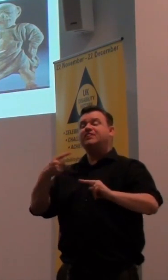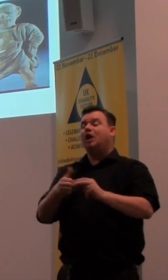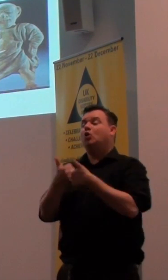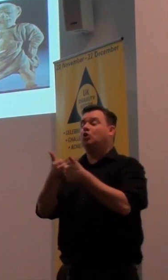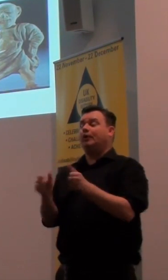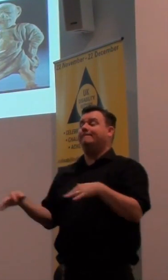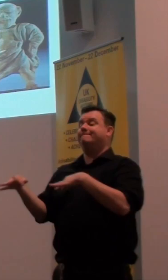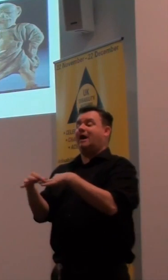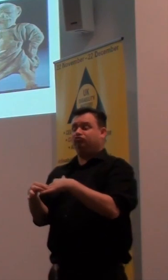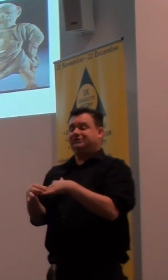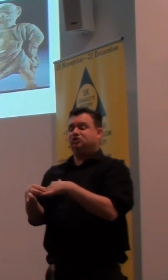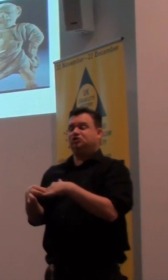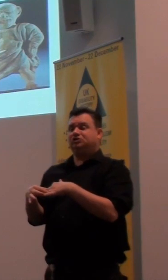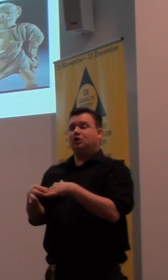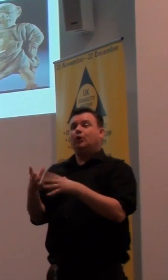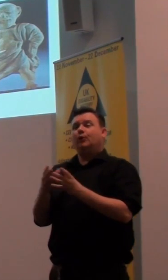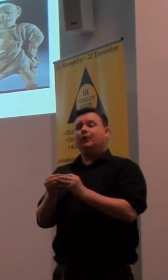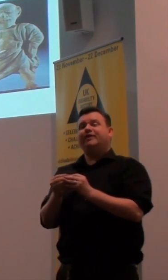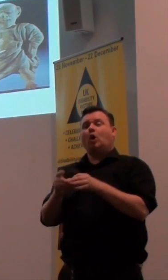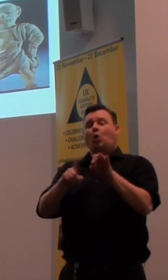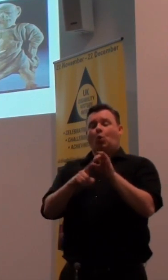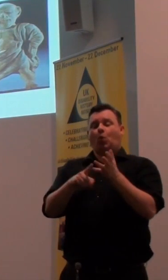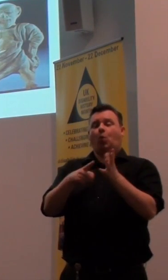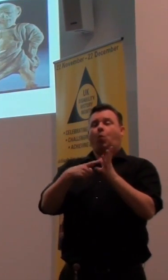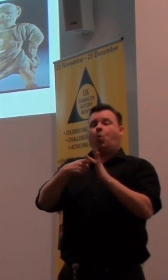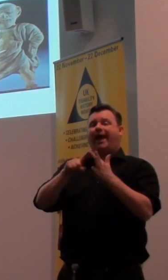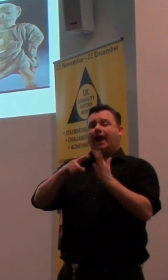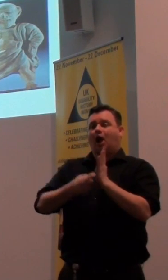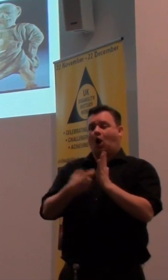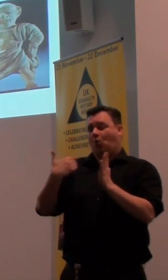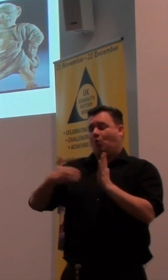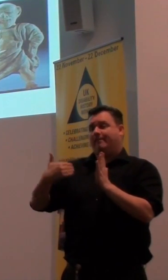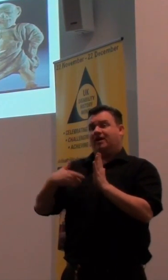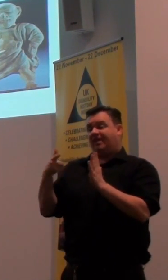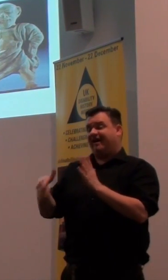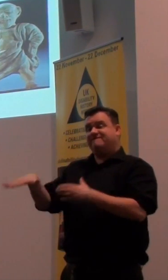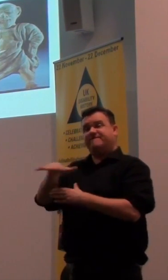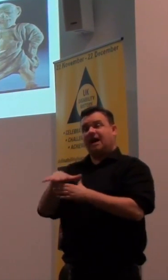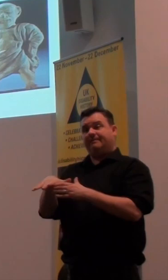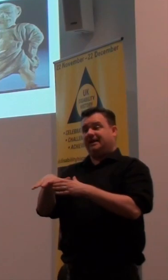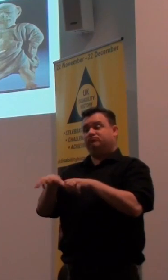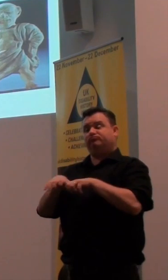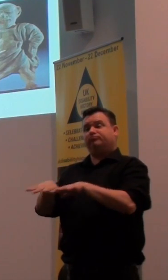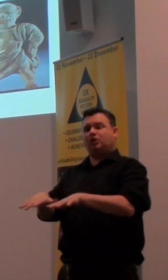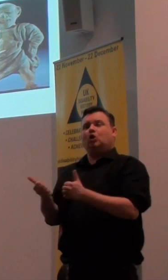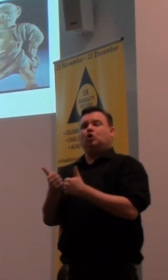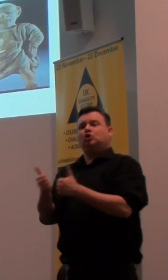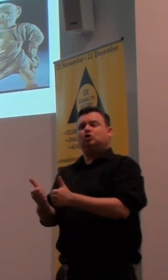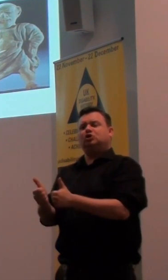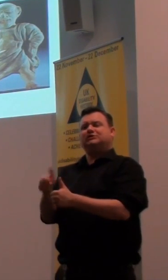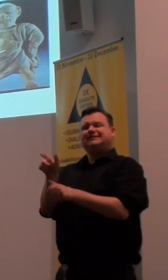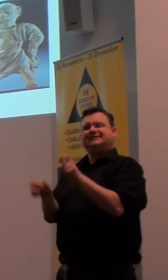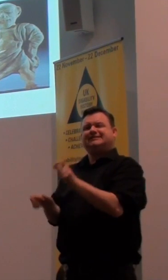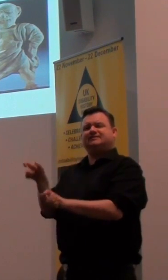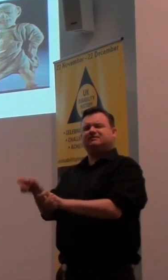marriage after this dalliance with a good Quaker woman. And all of that offspring were good, solid citizens. This is all nonsense